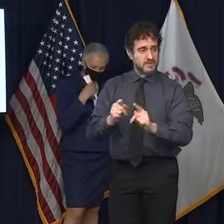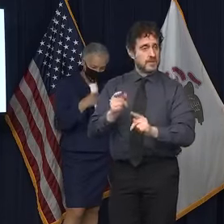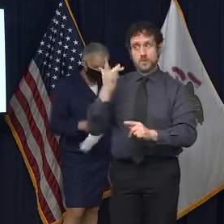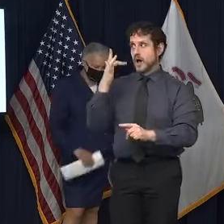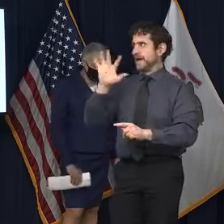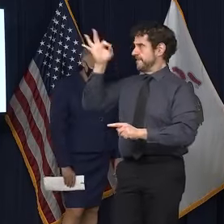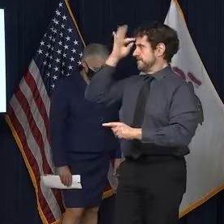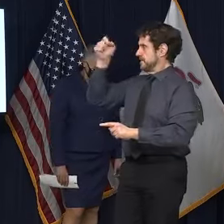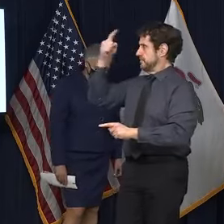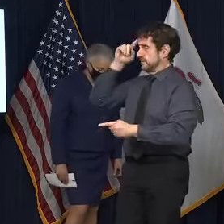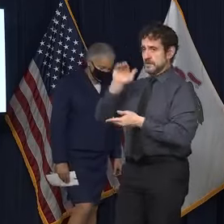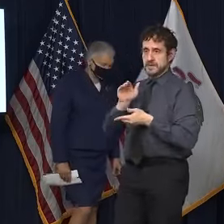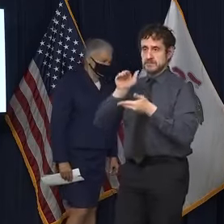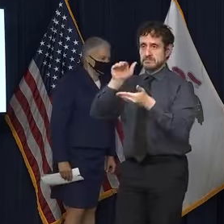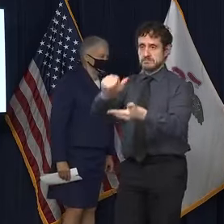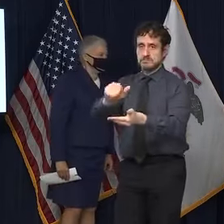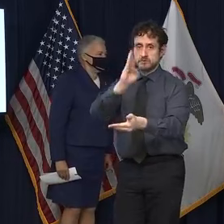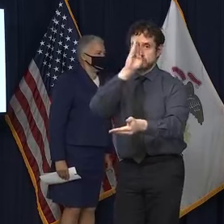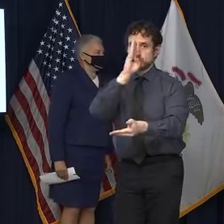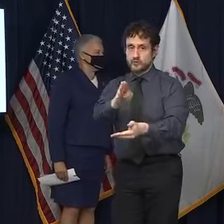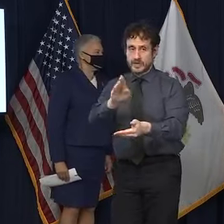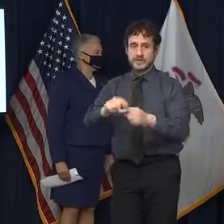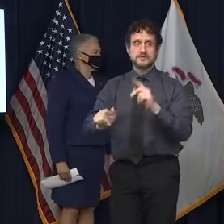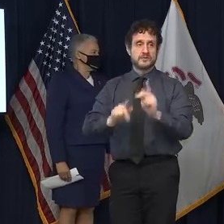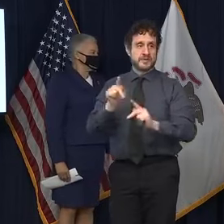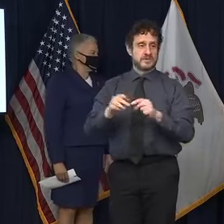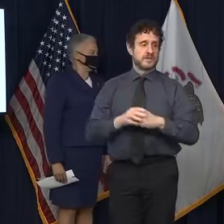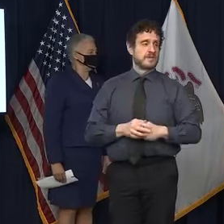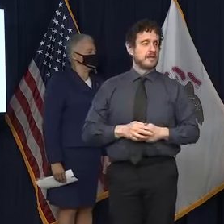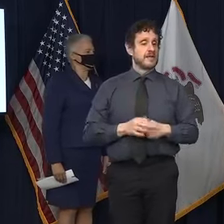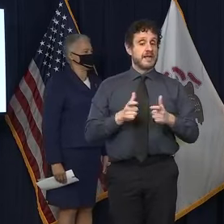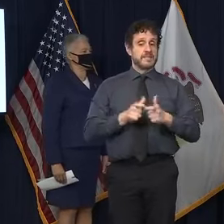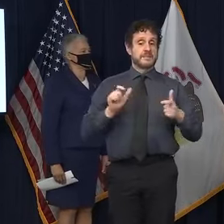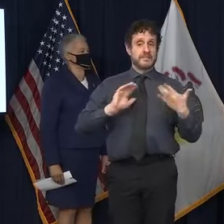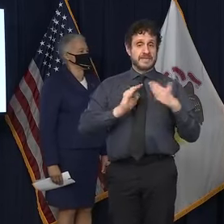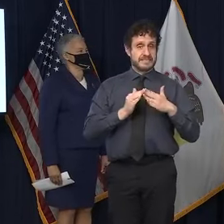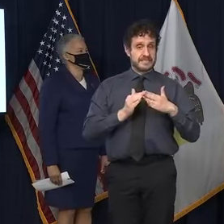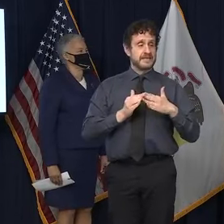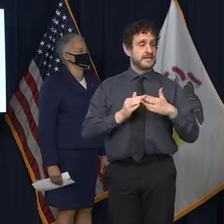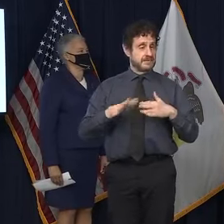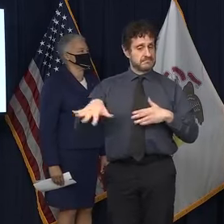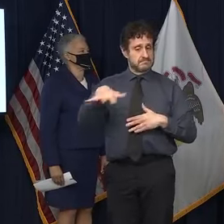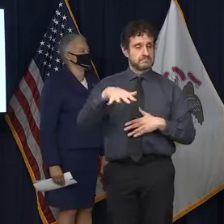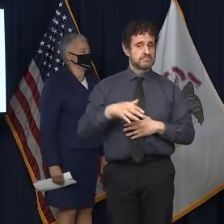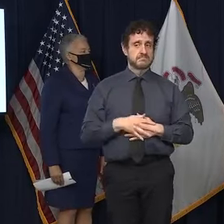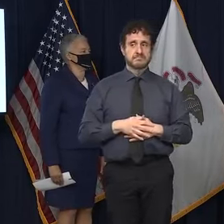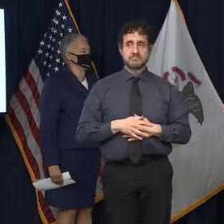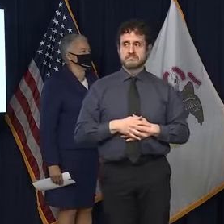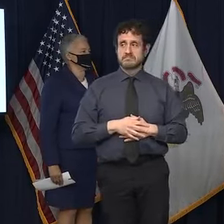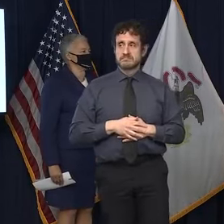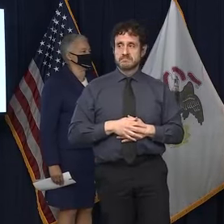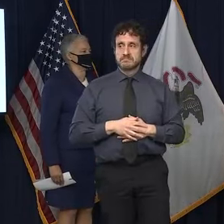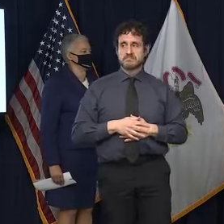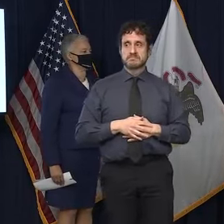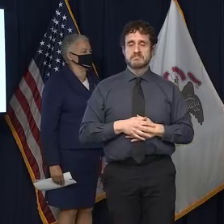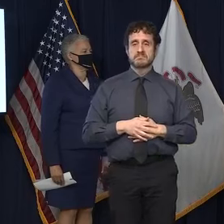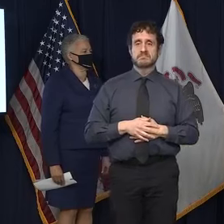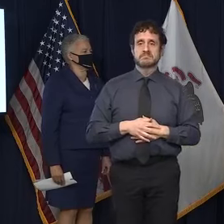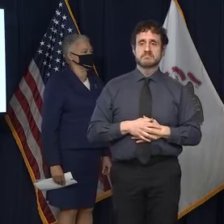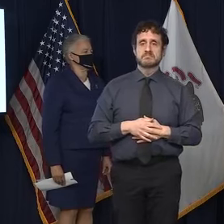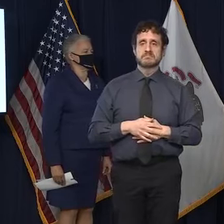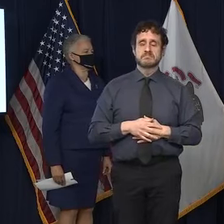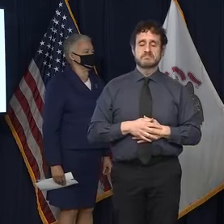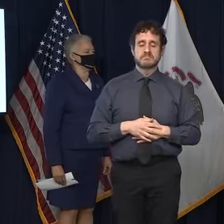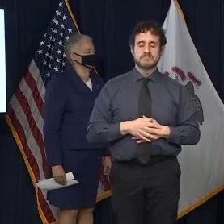directly to the big city. And the big cities area of coverage and the closeness of hospitals within a big